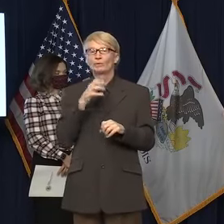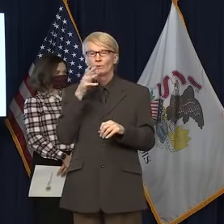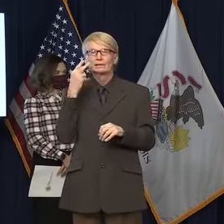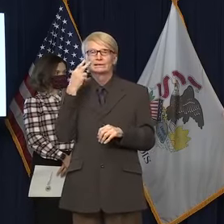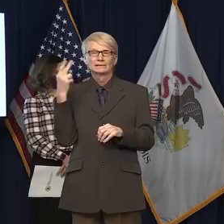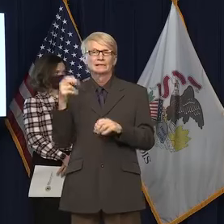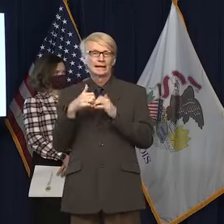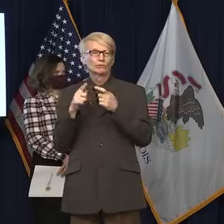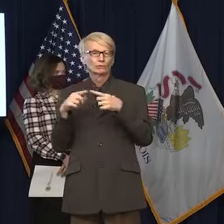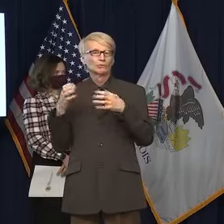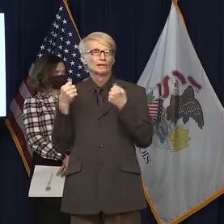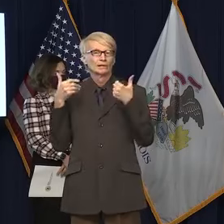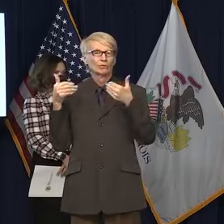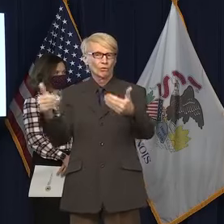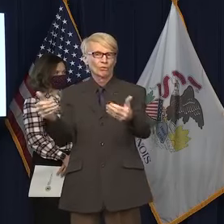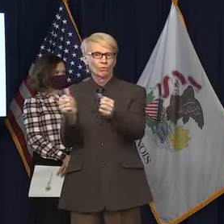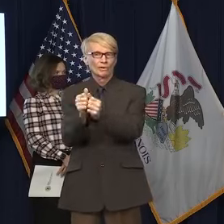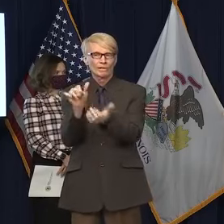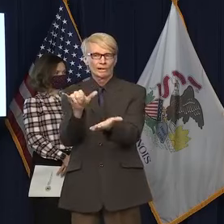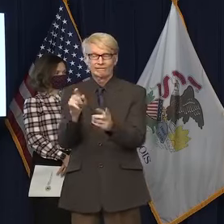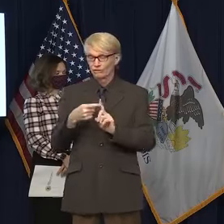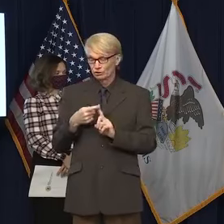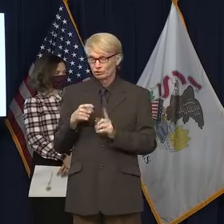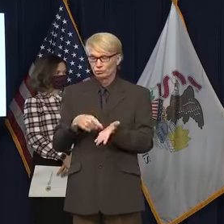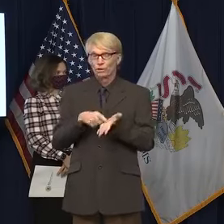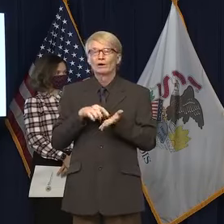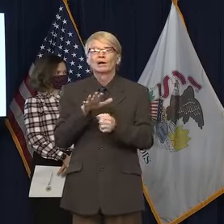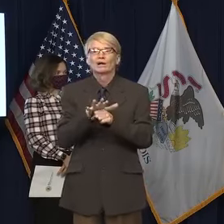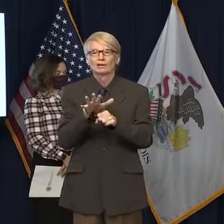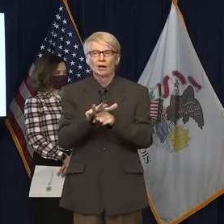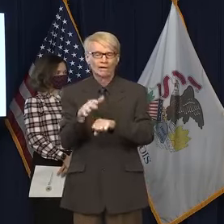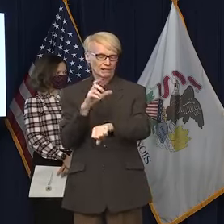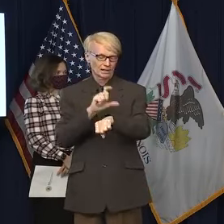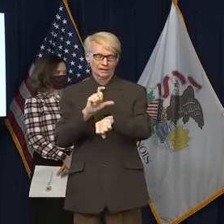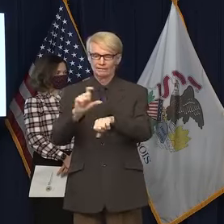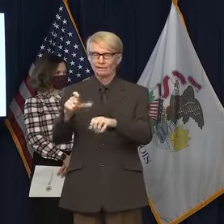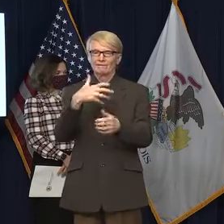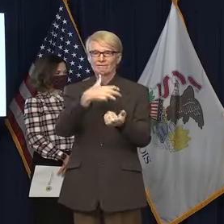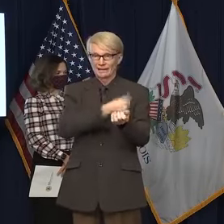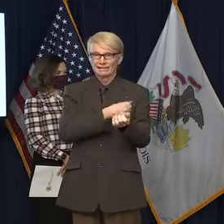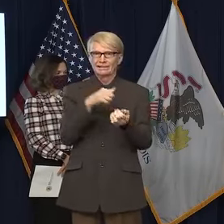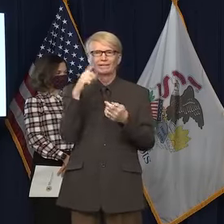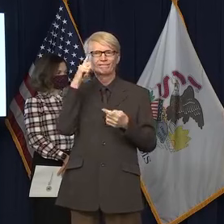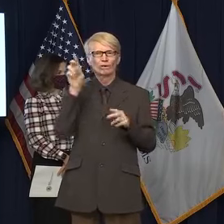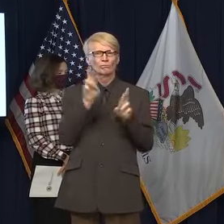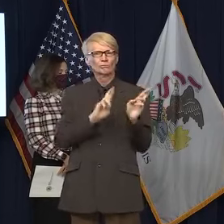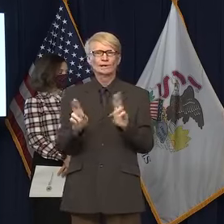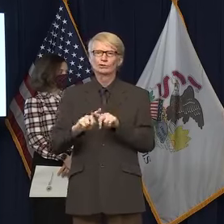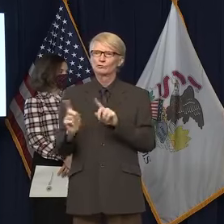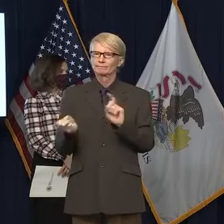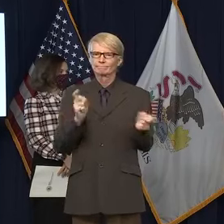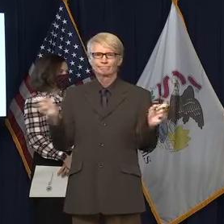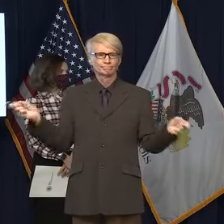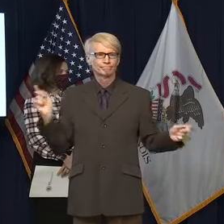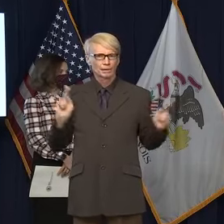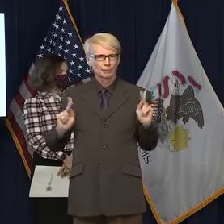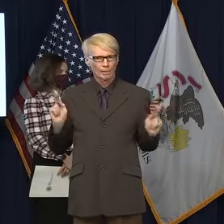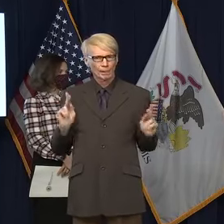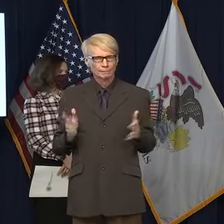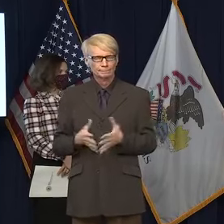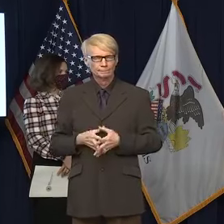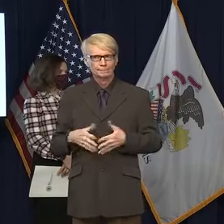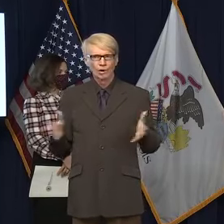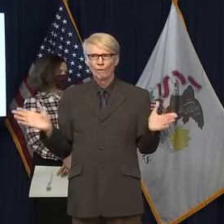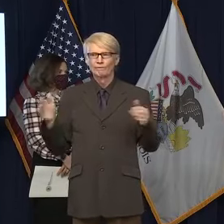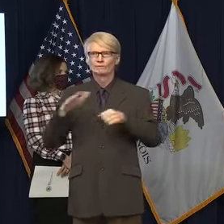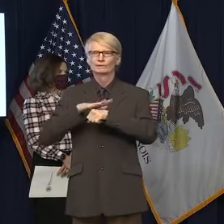First, we do need to get enough vaccine and have it readily available to the public at large. You've just heard about